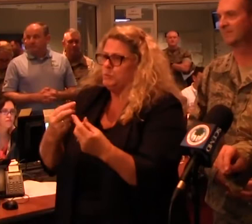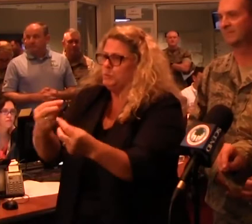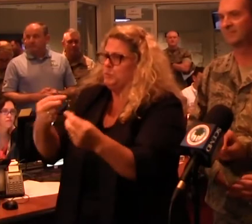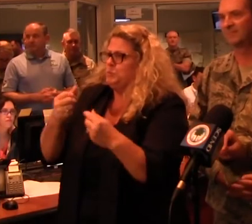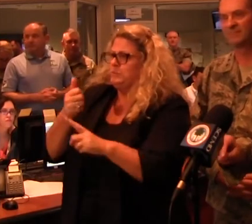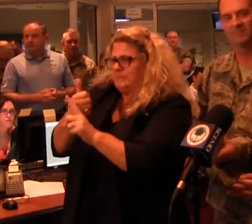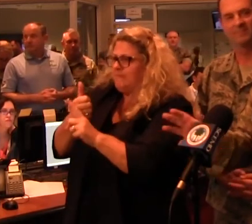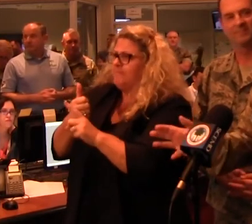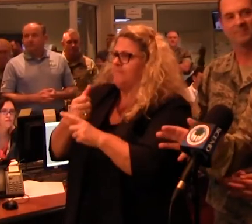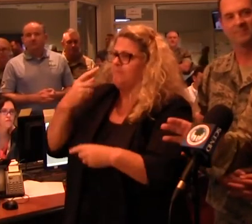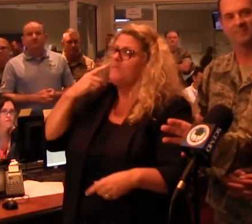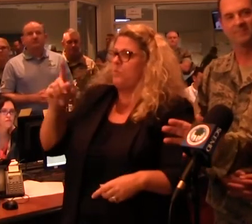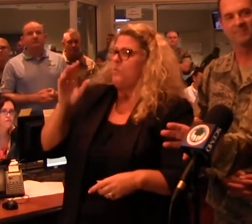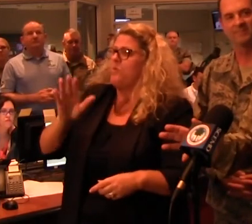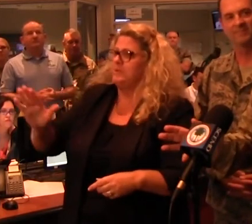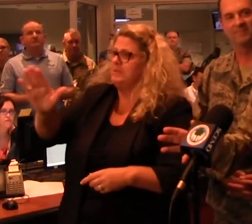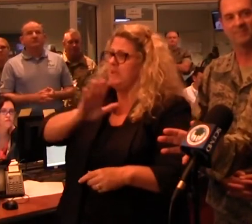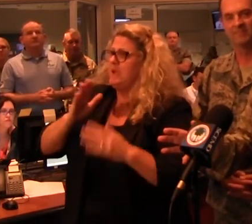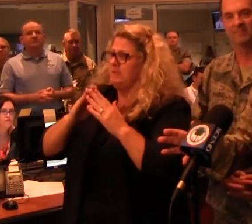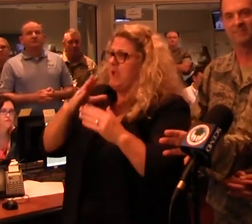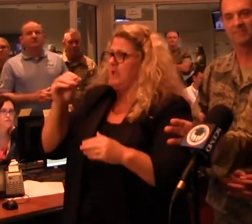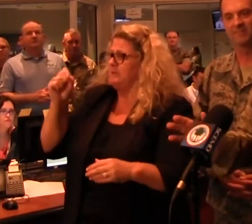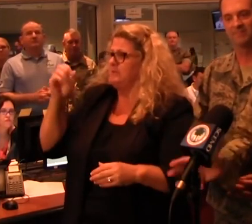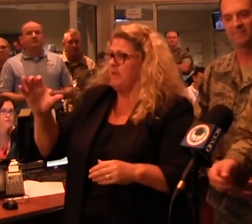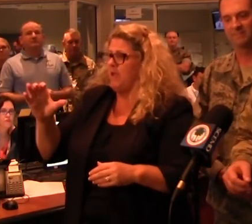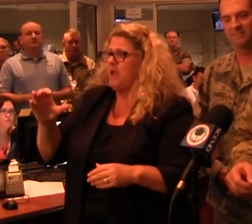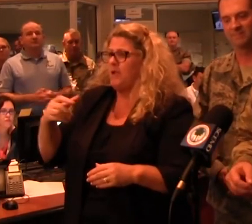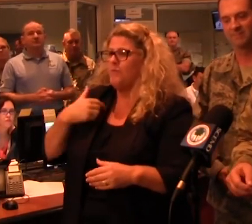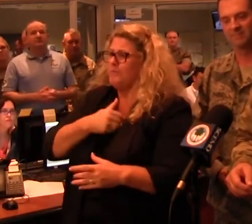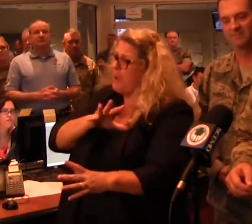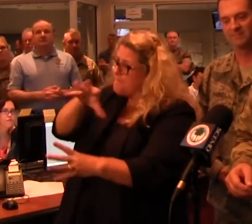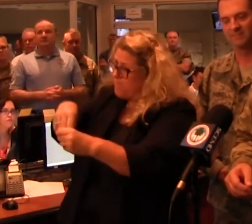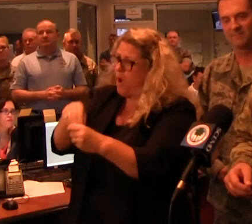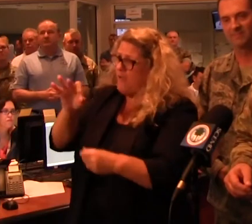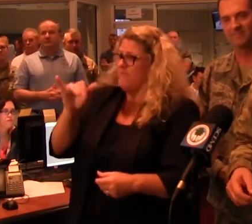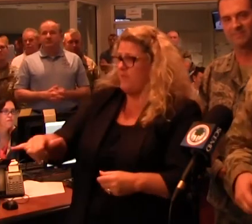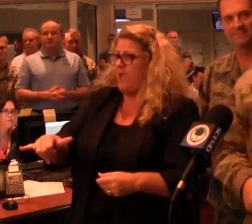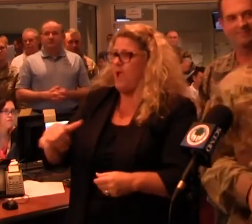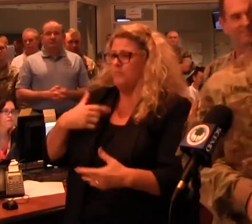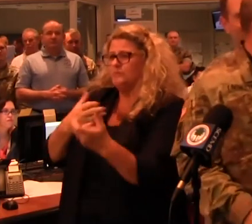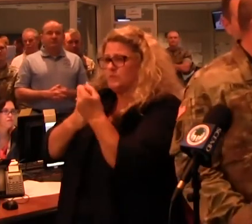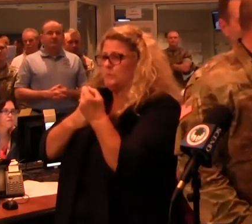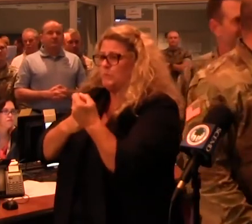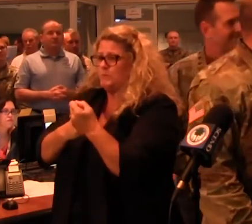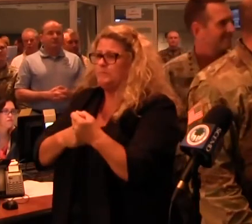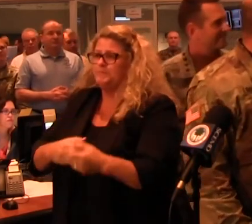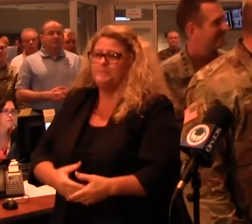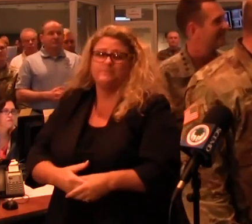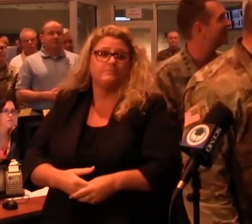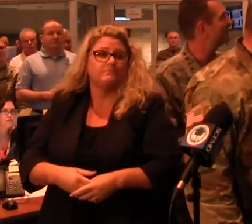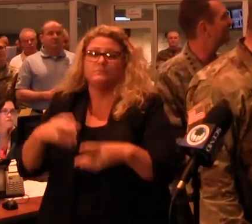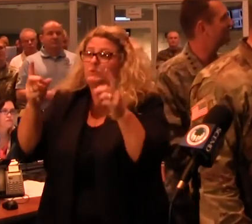Carolina. And we are all just proud to be part of that team and to be able to offer support. Governor. you. Director?